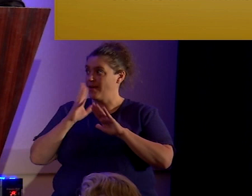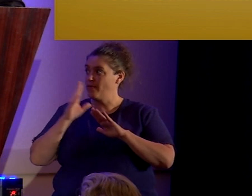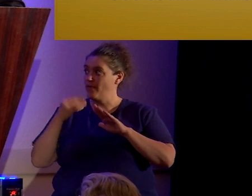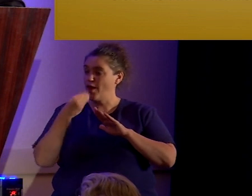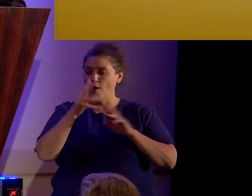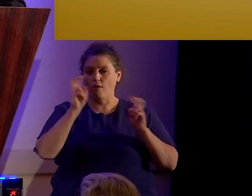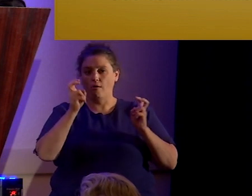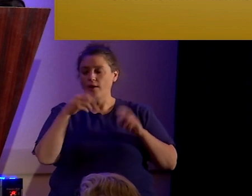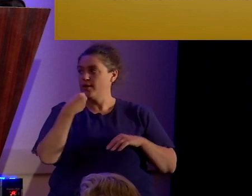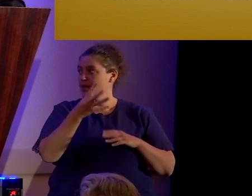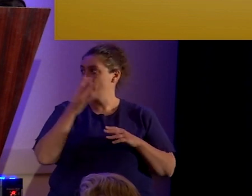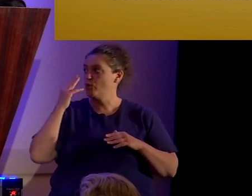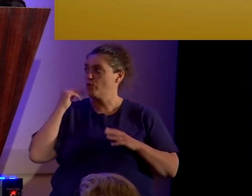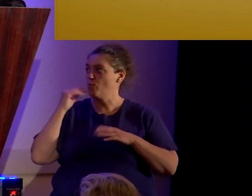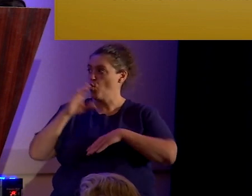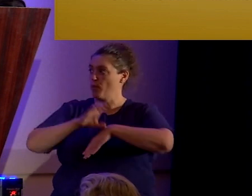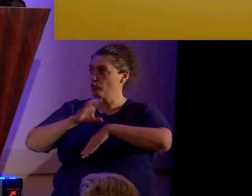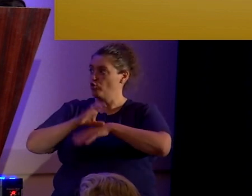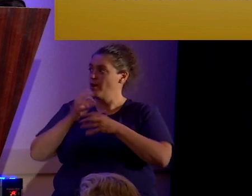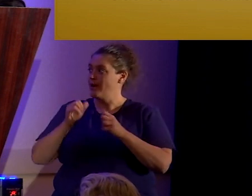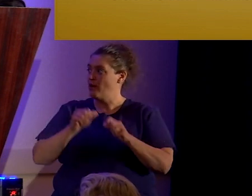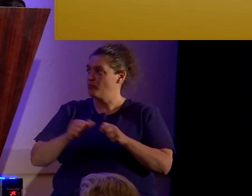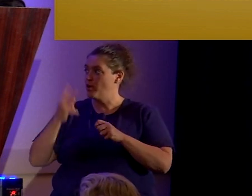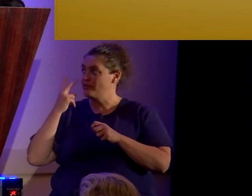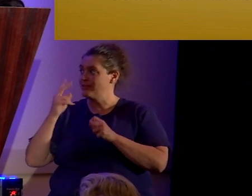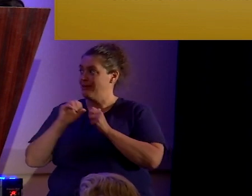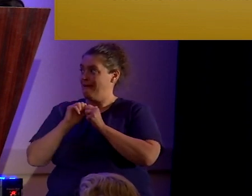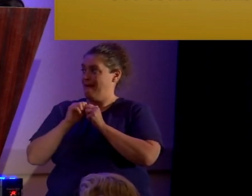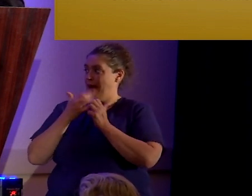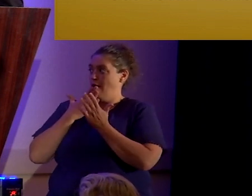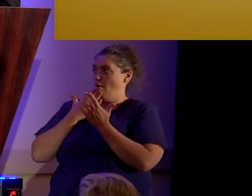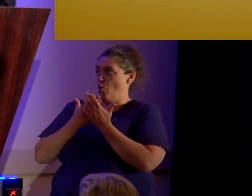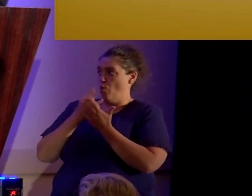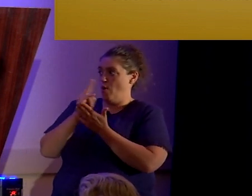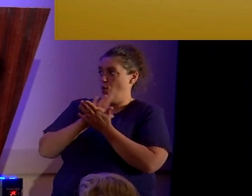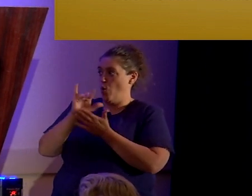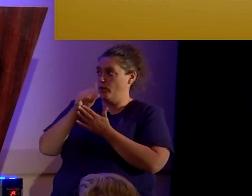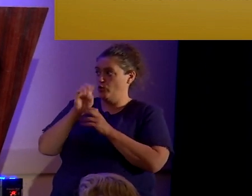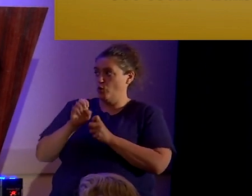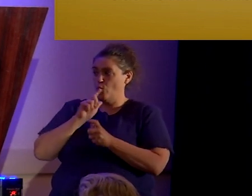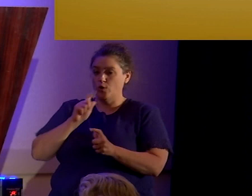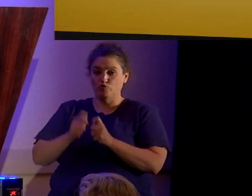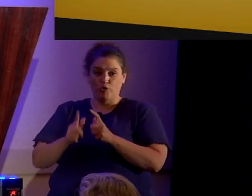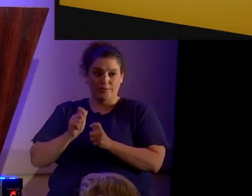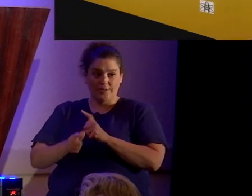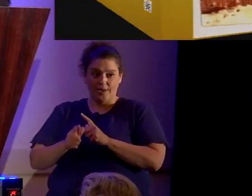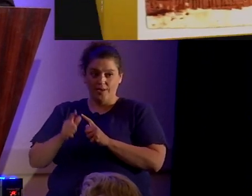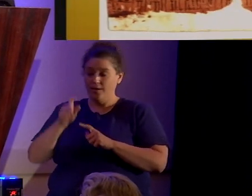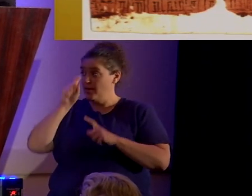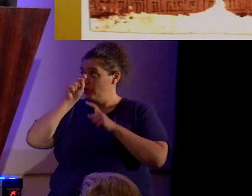Mormon Church. Now it is possible to see how well Holy Joe could translate the Egyptian.